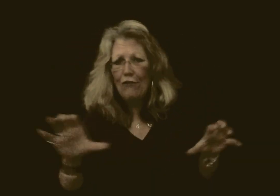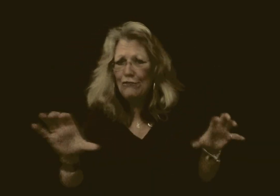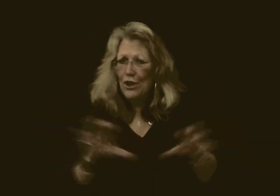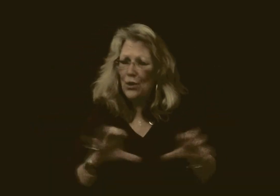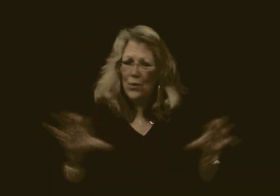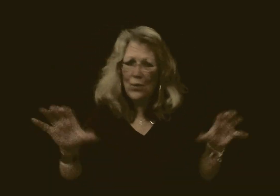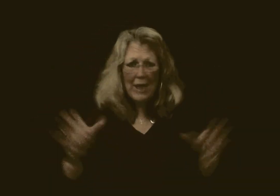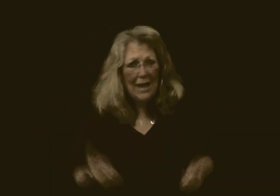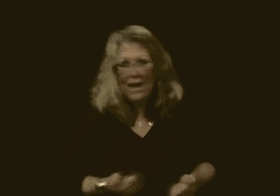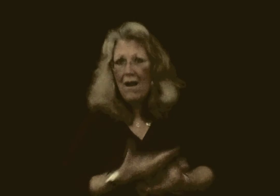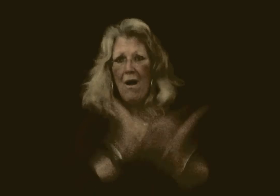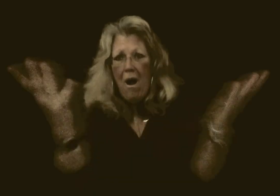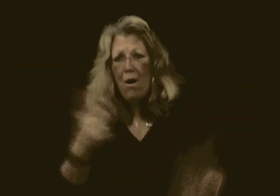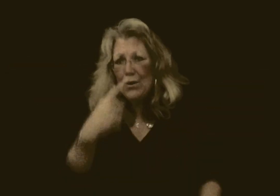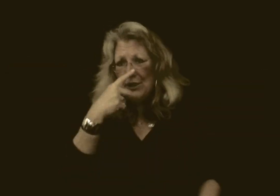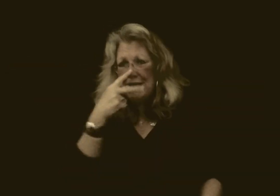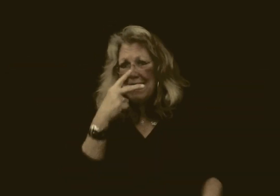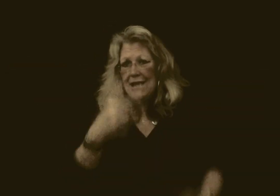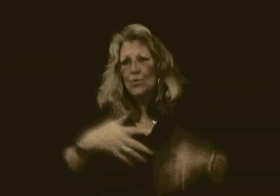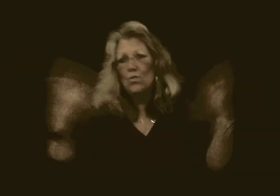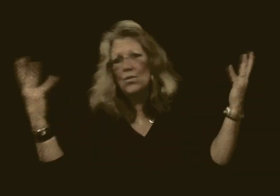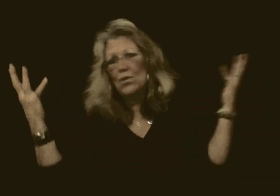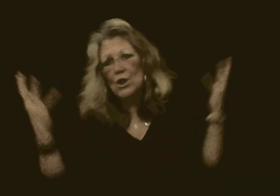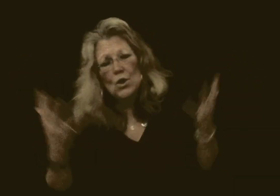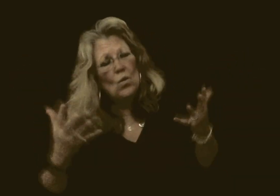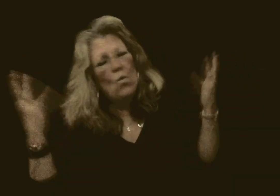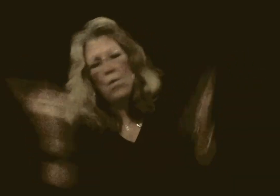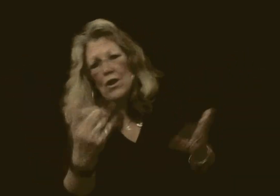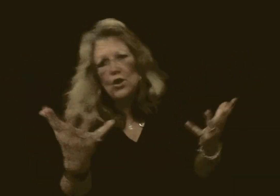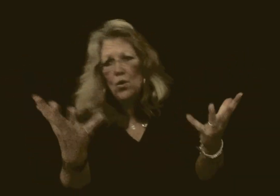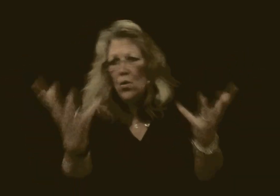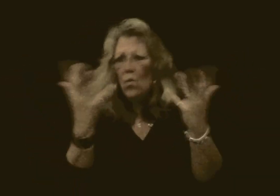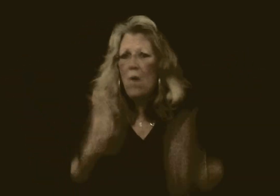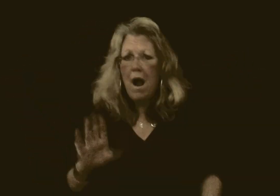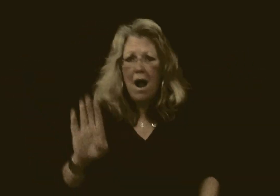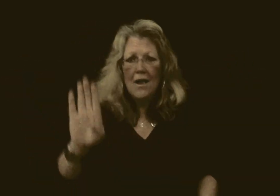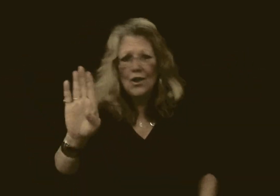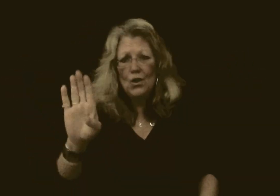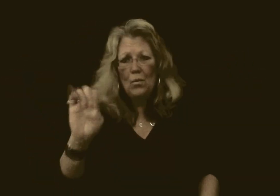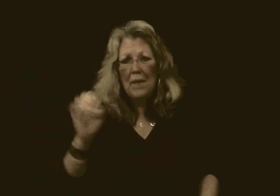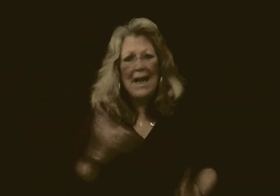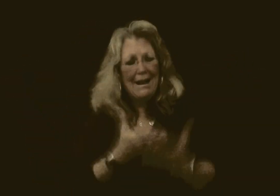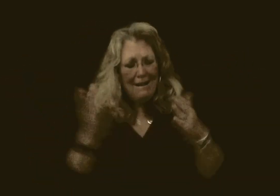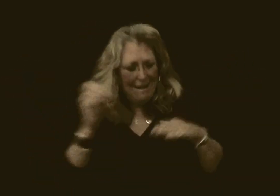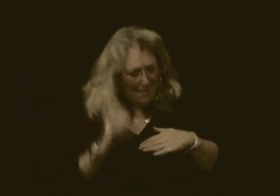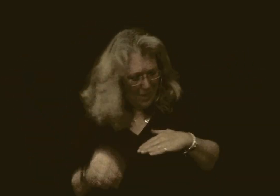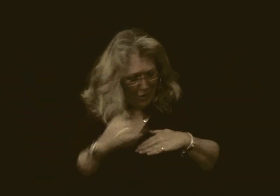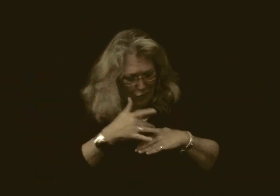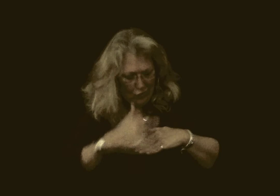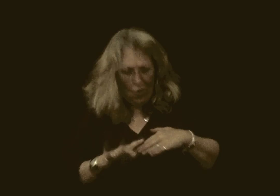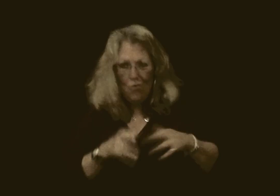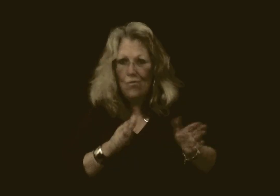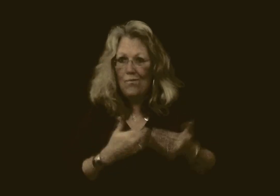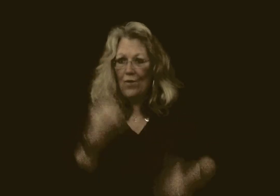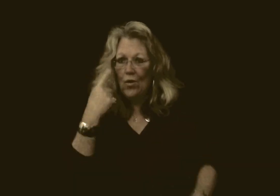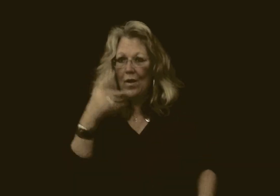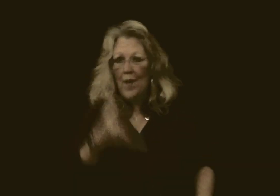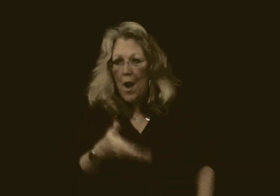doing don't You don't need think What Is what you want it to be There's just no need There